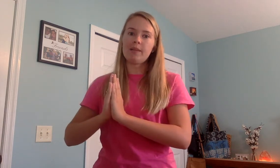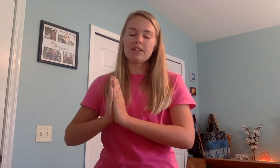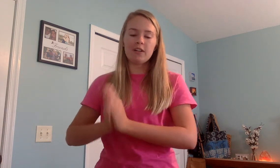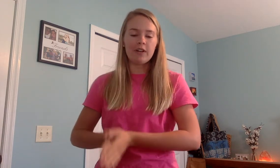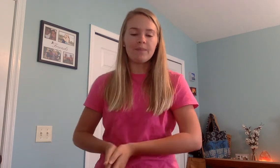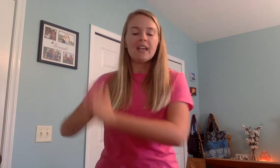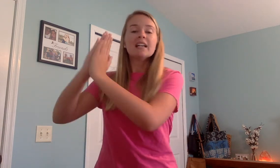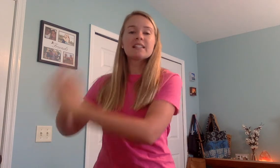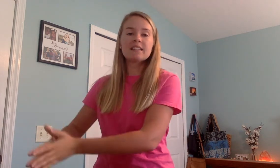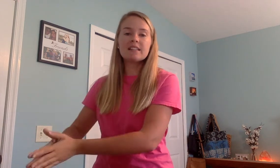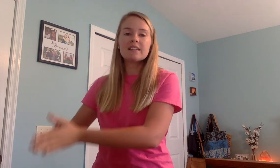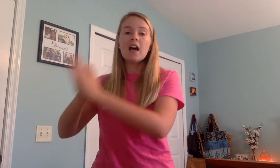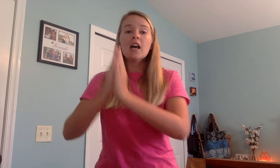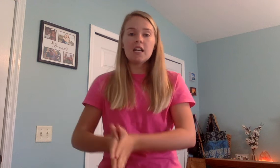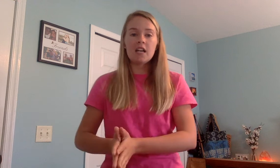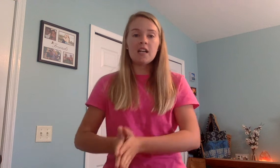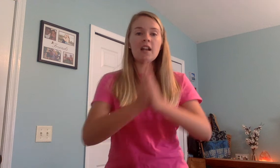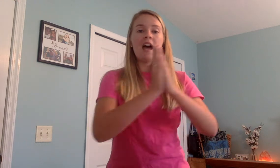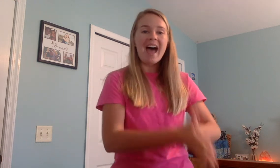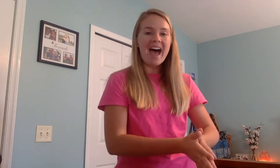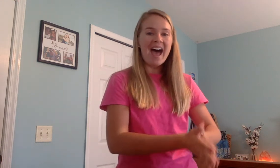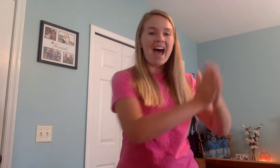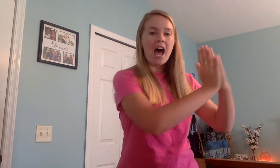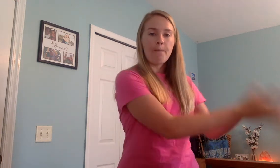let me start over. Sn, n, a, p.